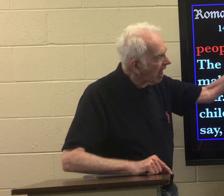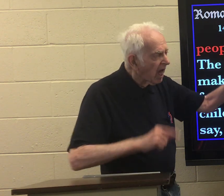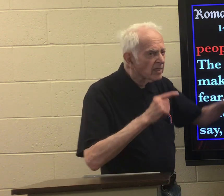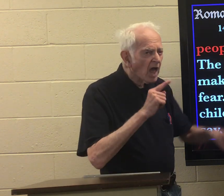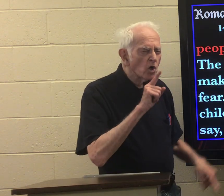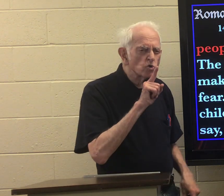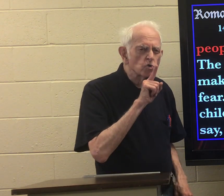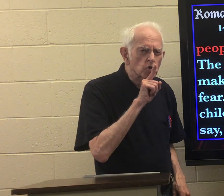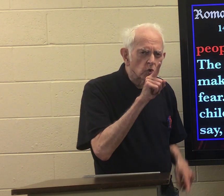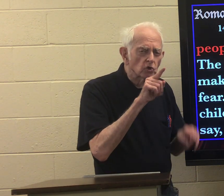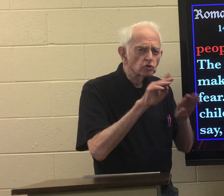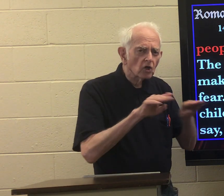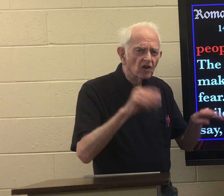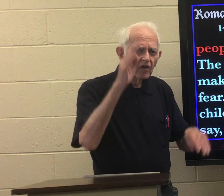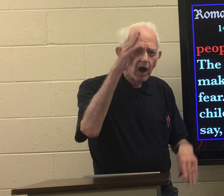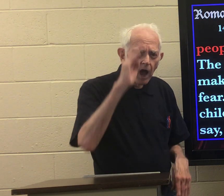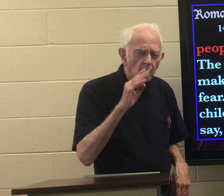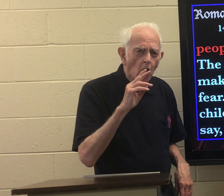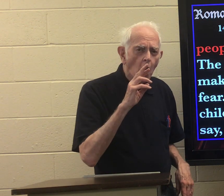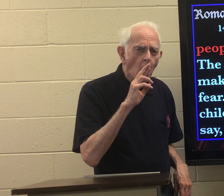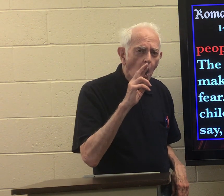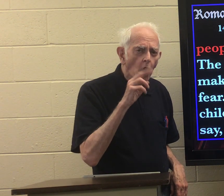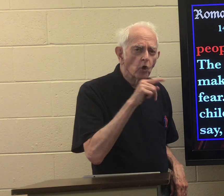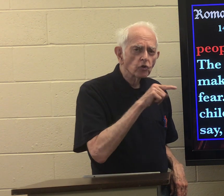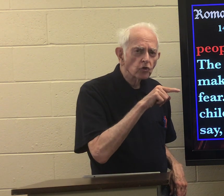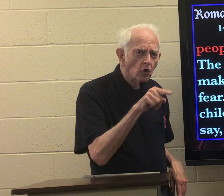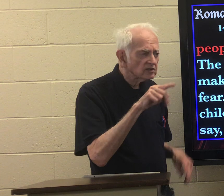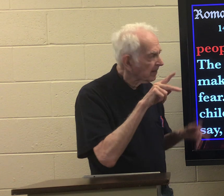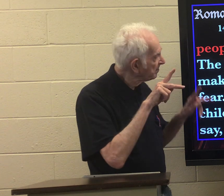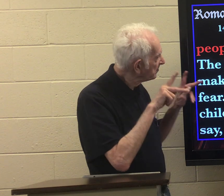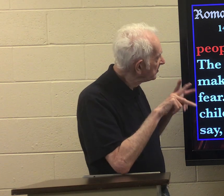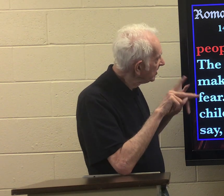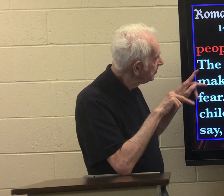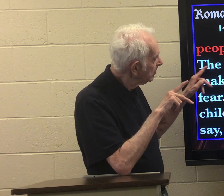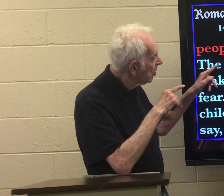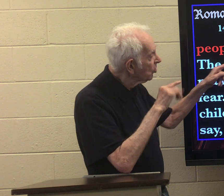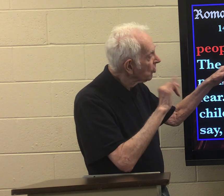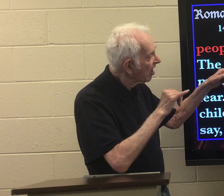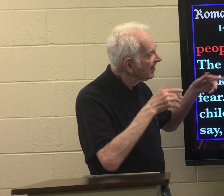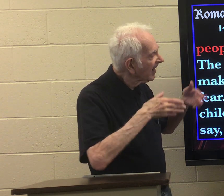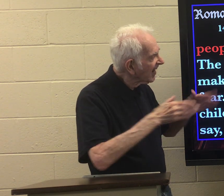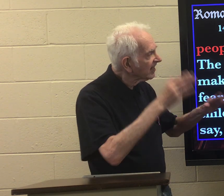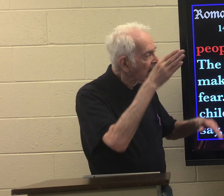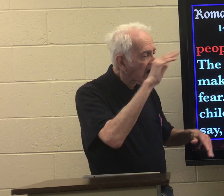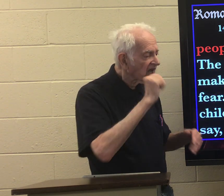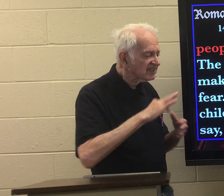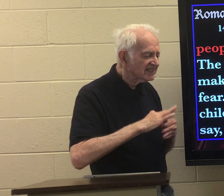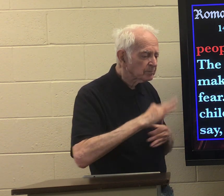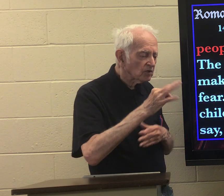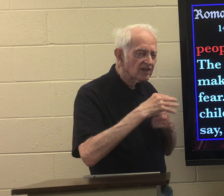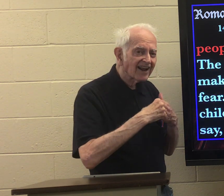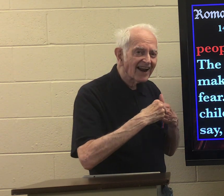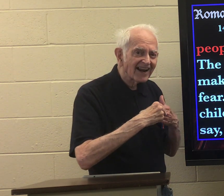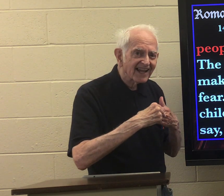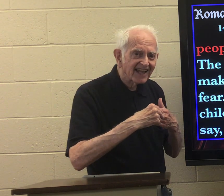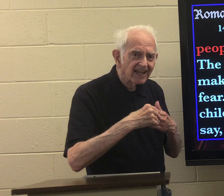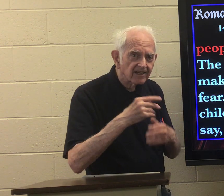the true children of God are those people that let God's spirit lead them